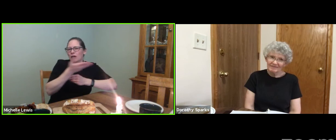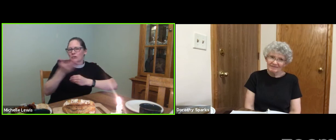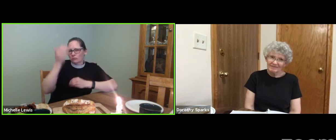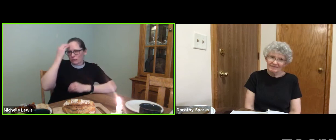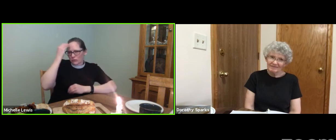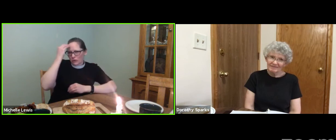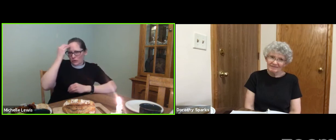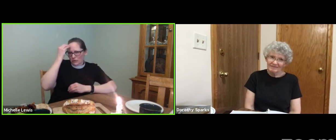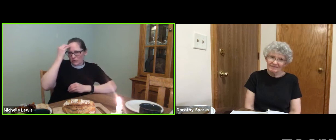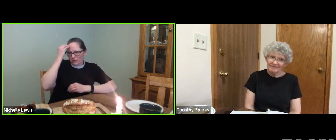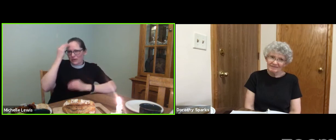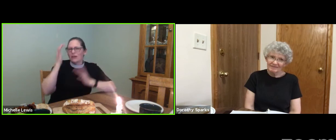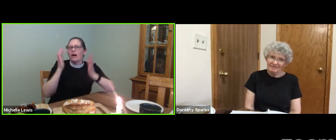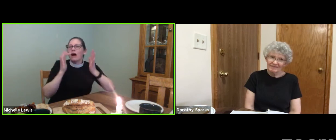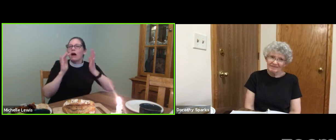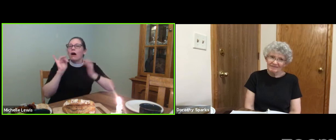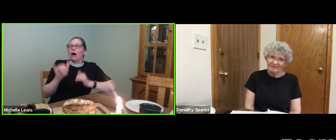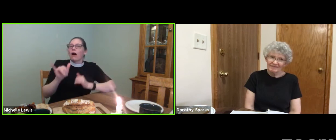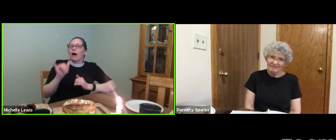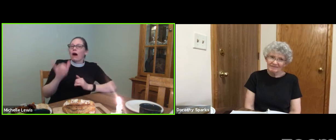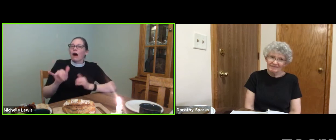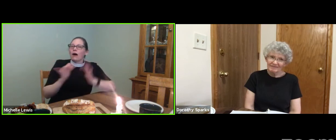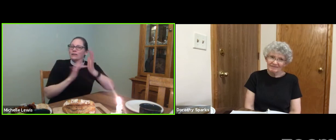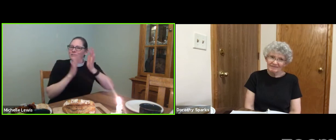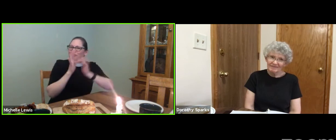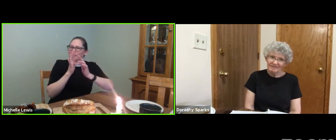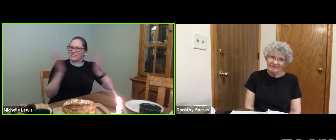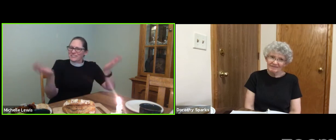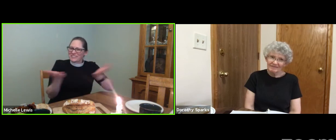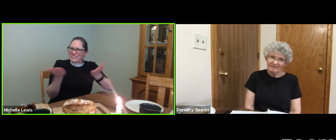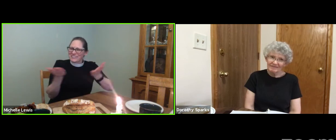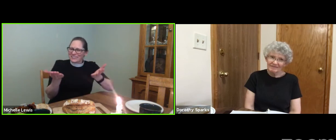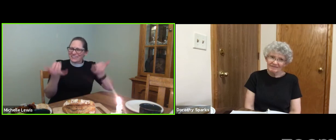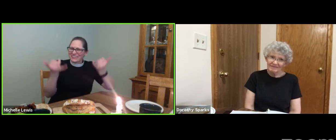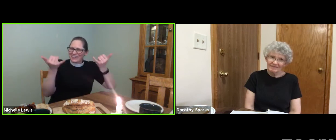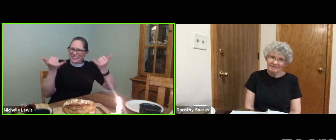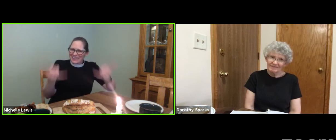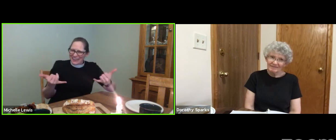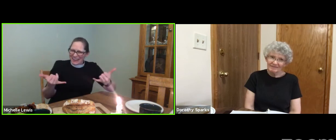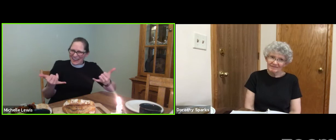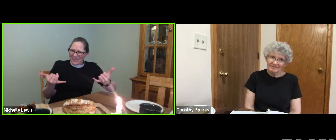when you know Jesus is present with you